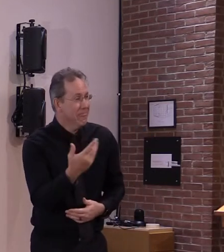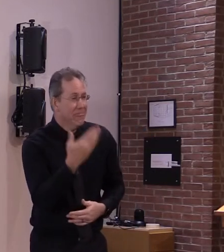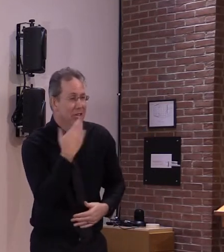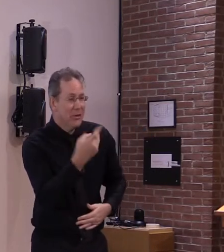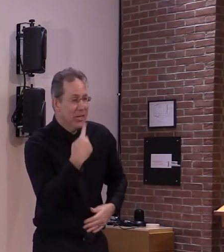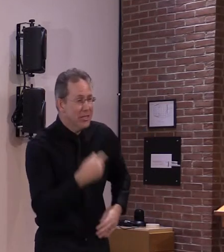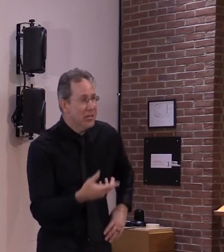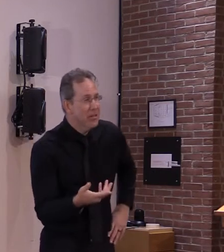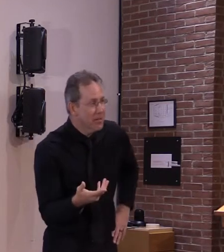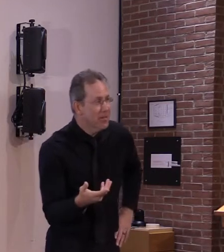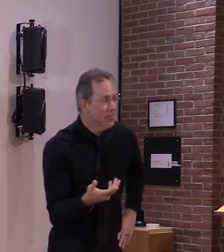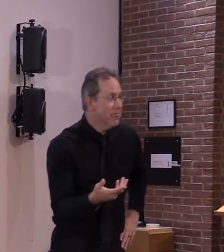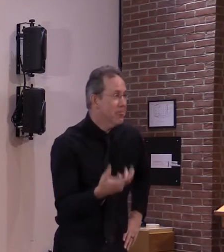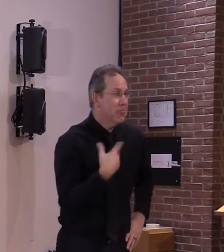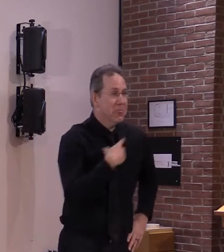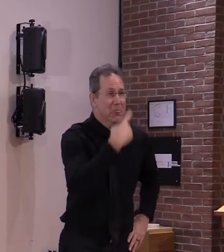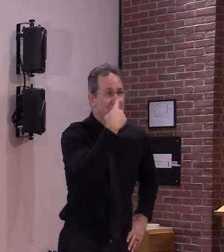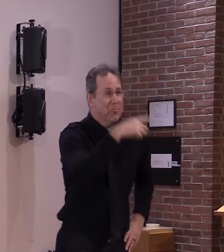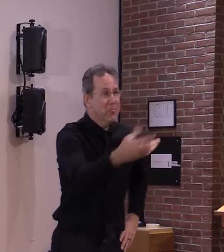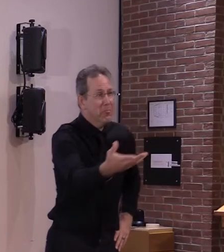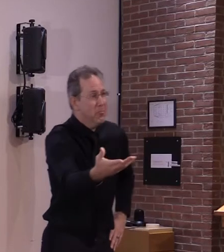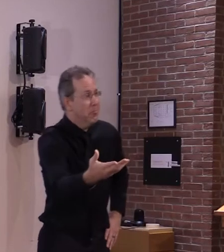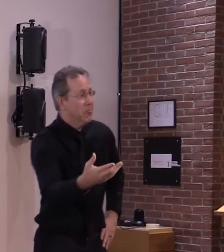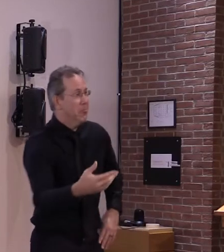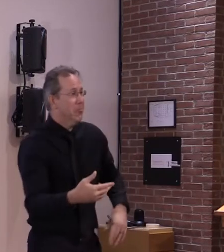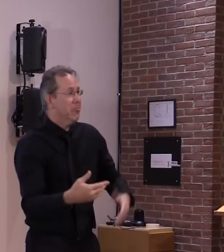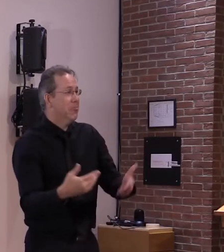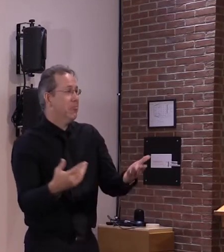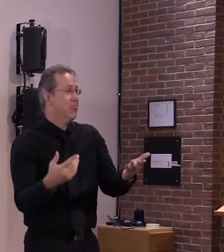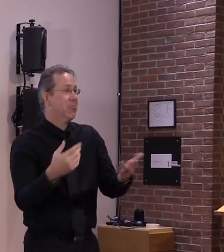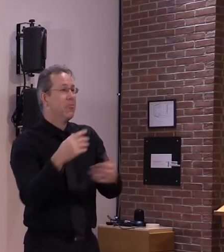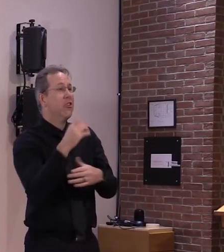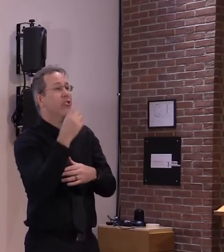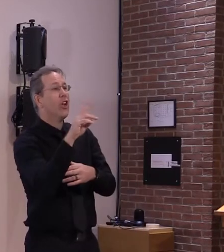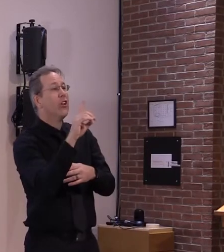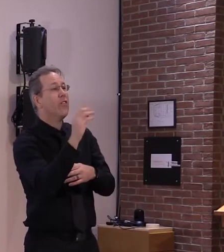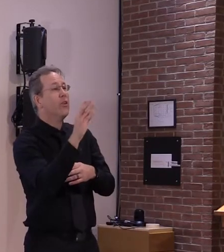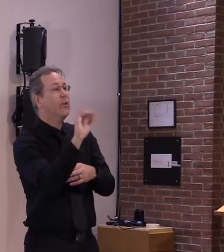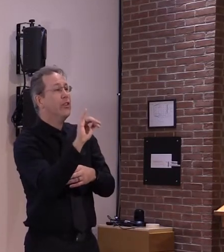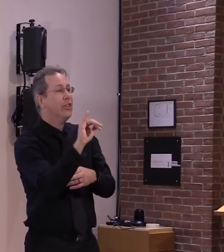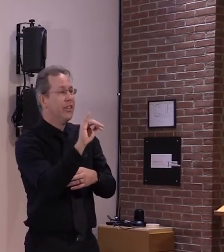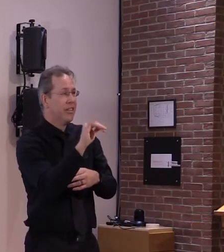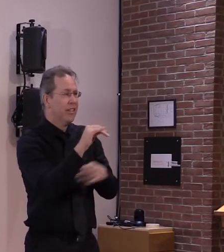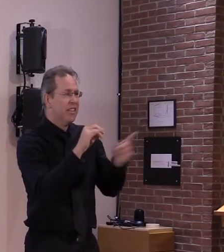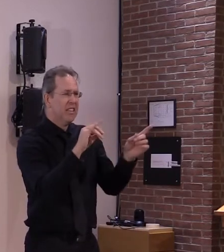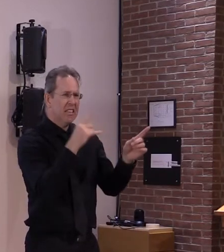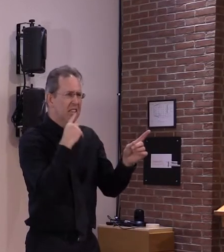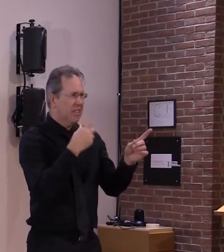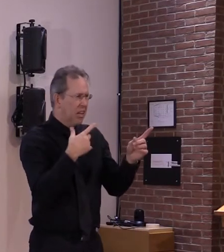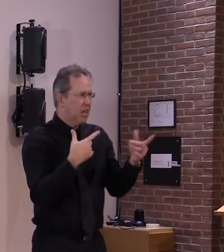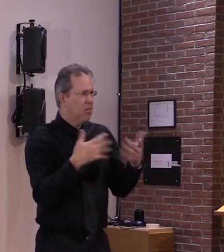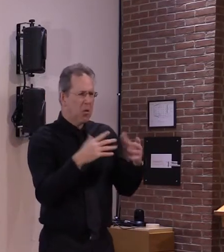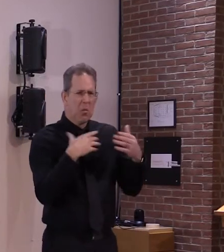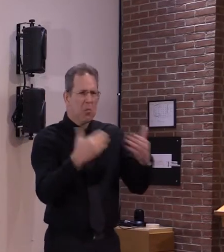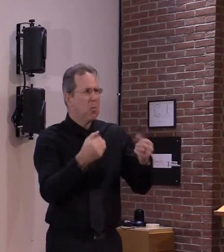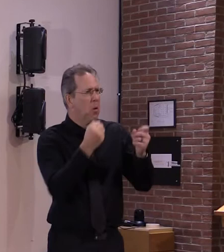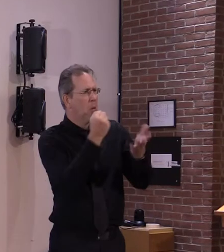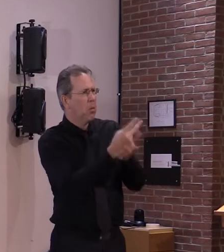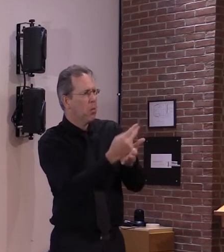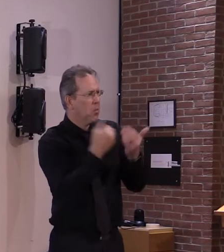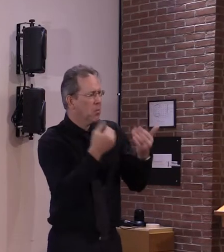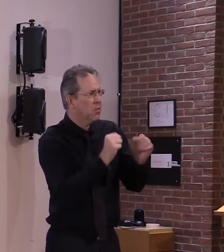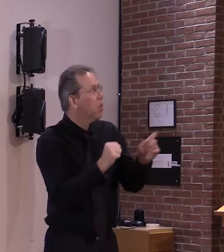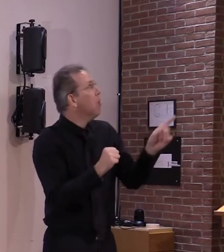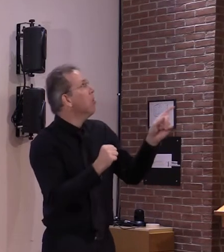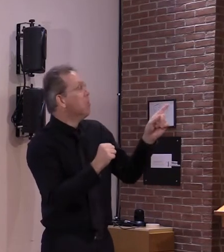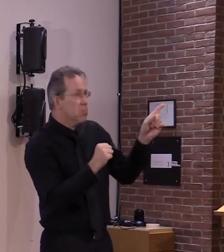as soon as dr fauci dr levine and others said it was safe i was all in but from my you know